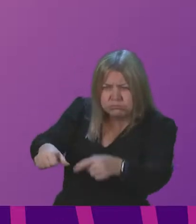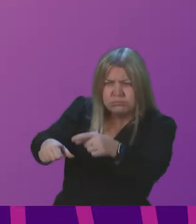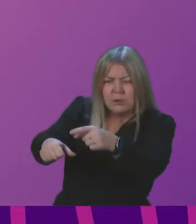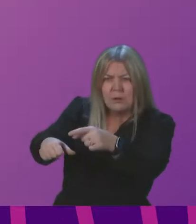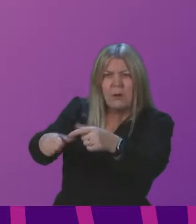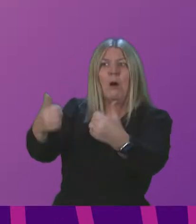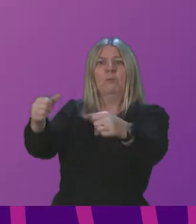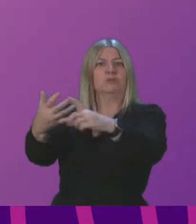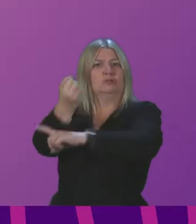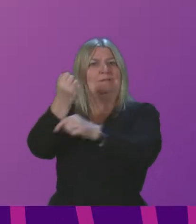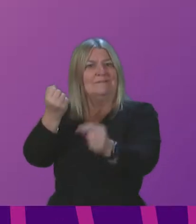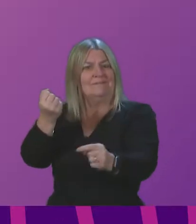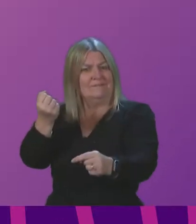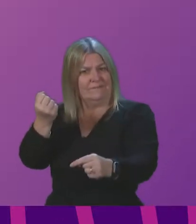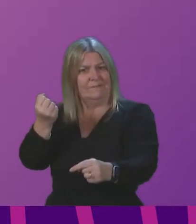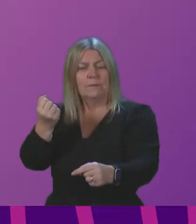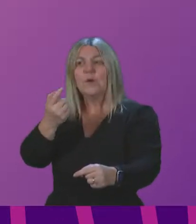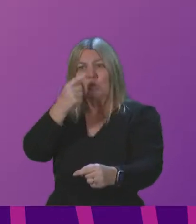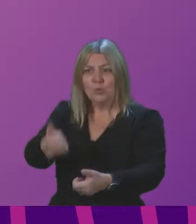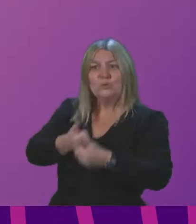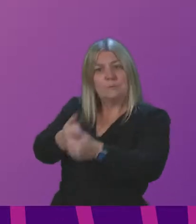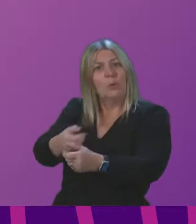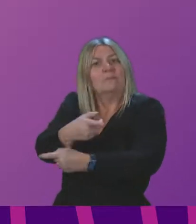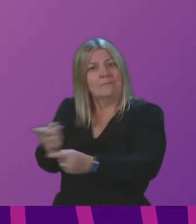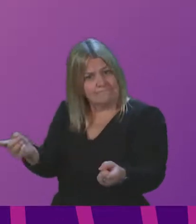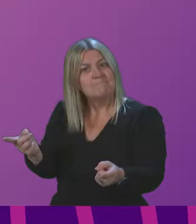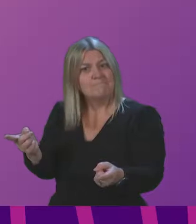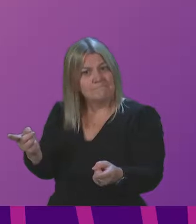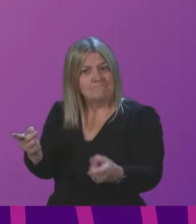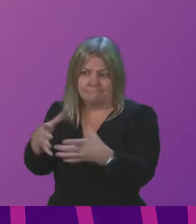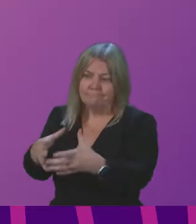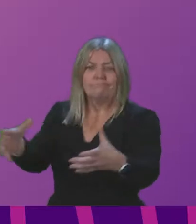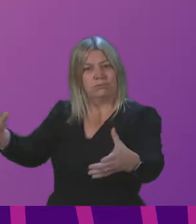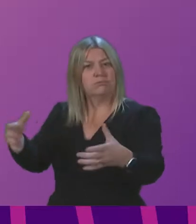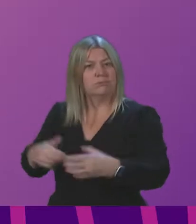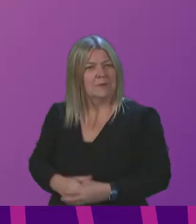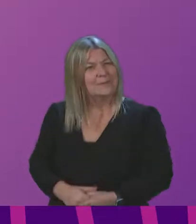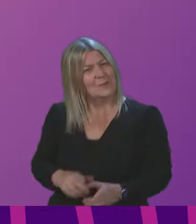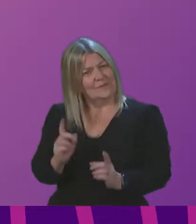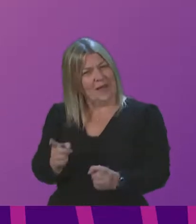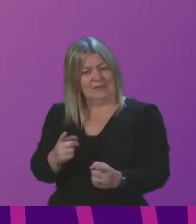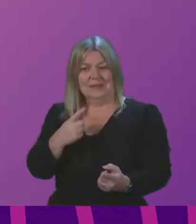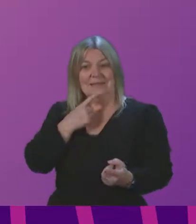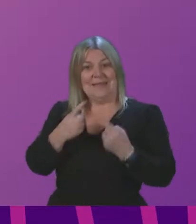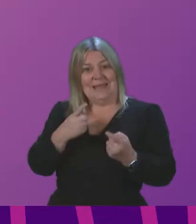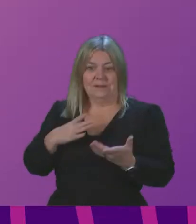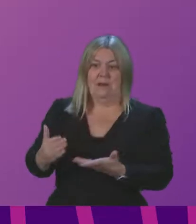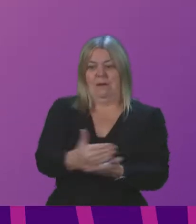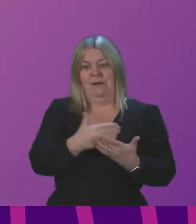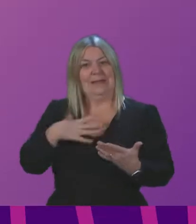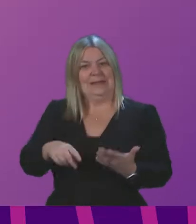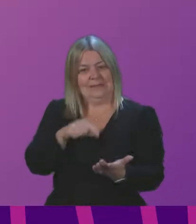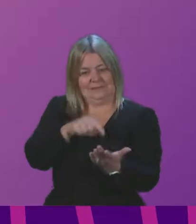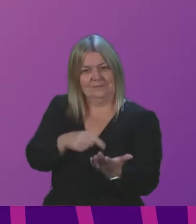young medtech companies to grow and capture markets overseas. Public support for data-driven innovation depends on trust and good governance.